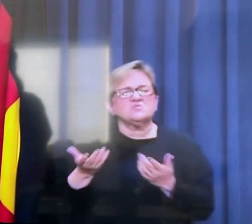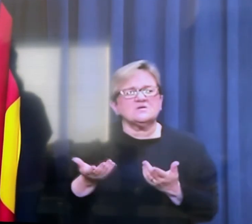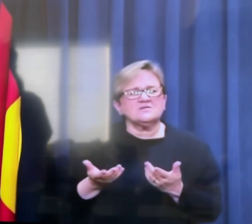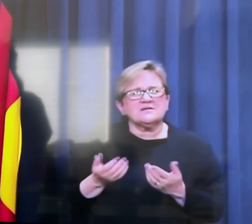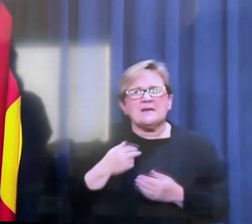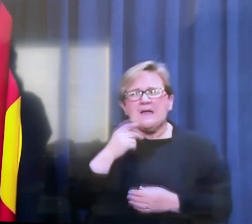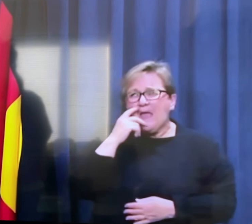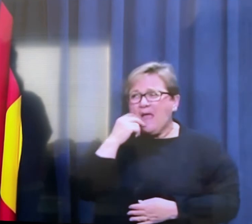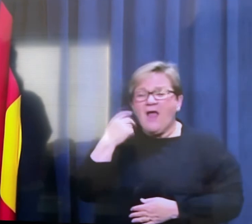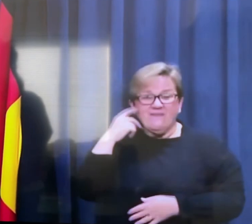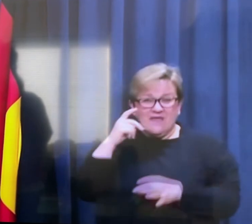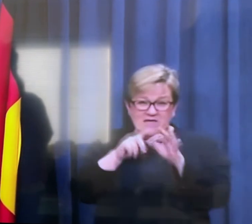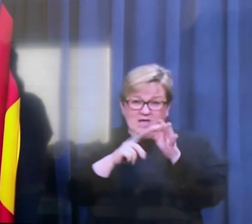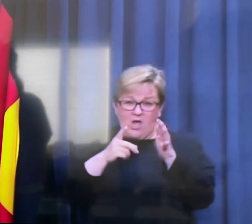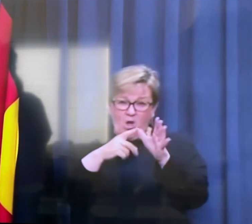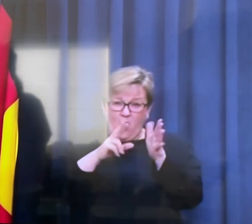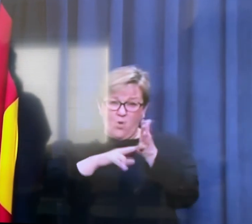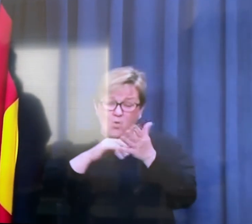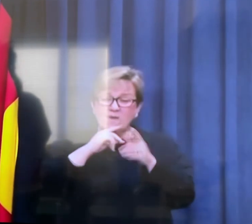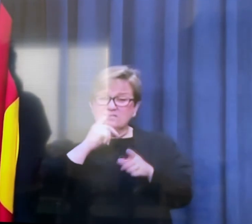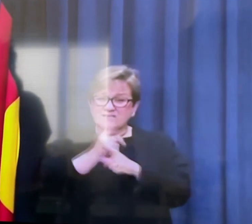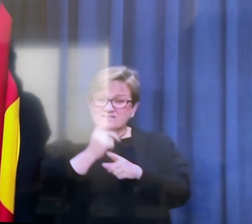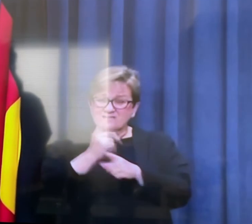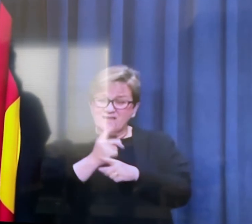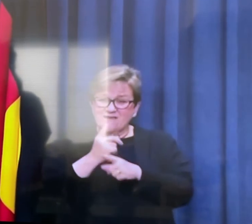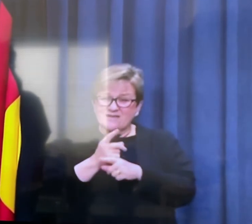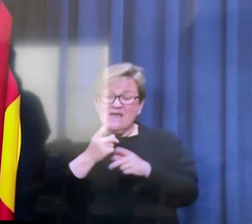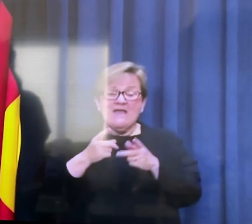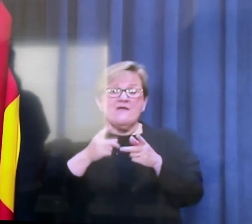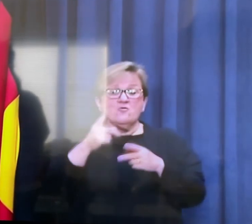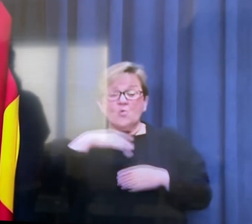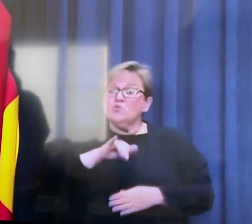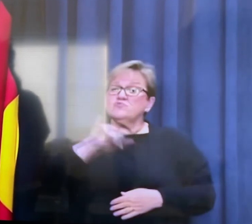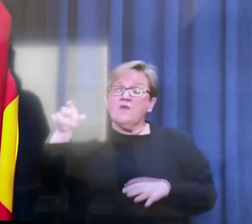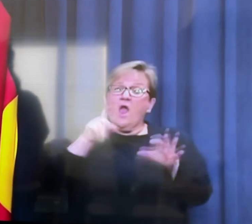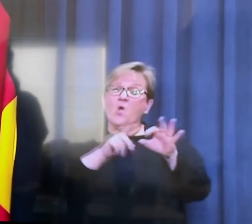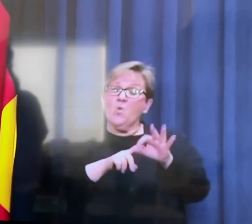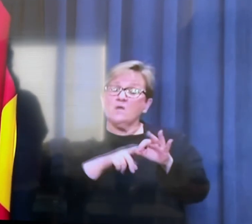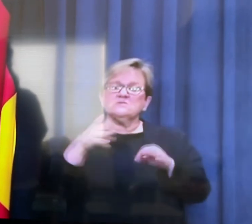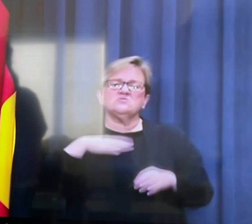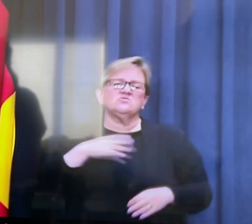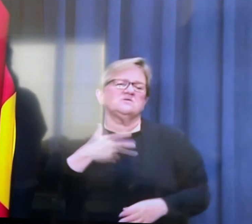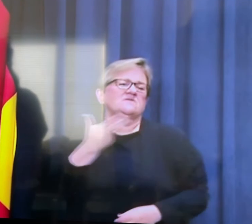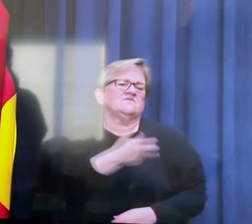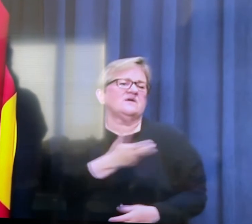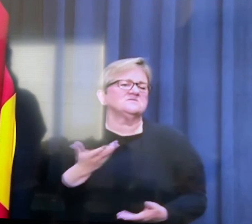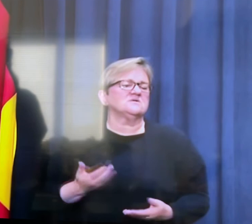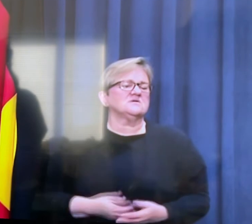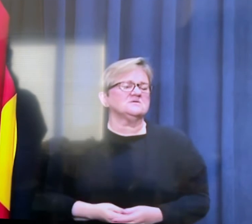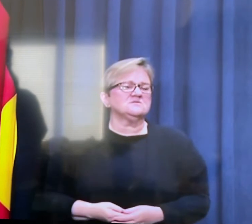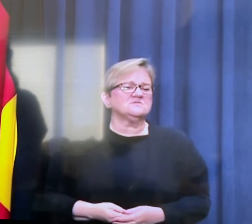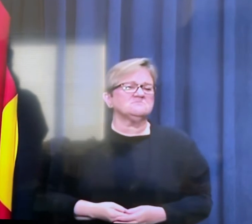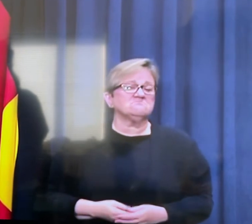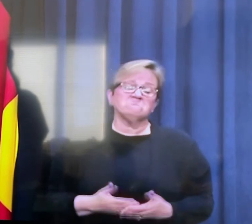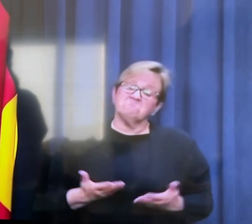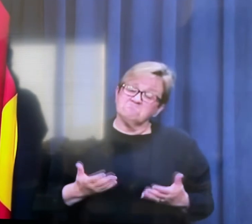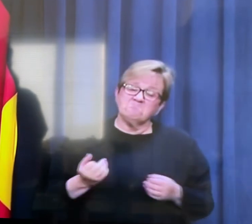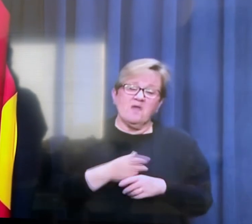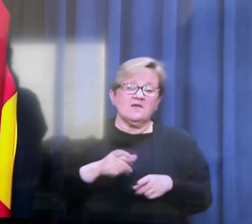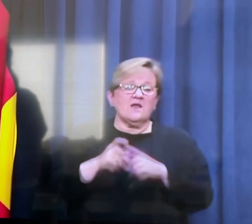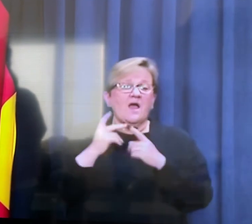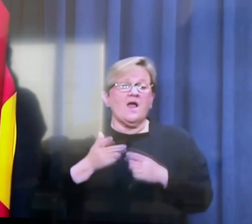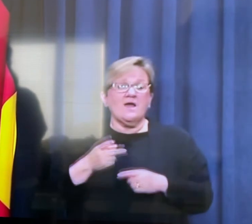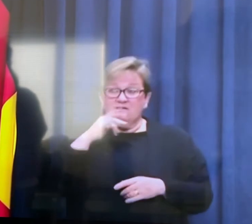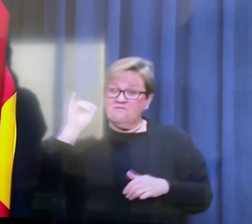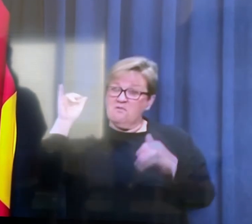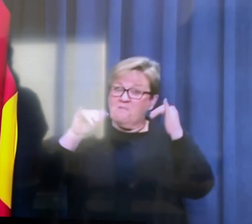and I think it's Qantas may have said that, um, in order to fly Qantas, you'll be required to vaccinate. So, uh, that will make it hard